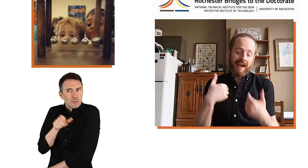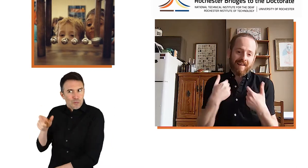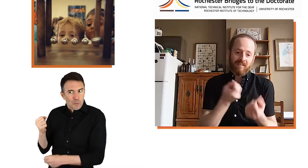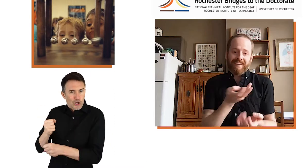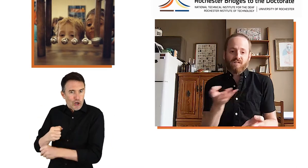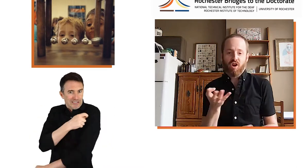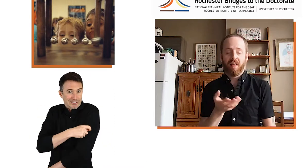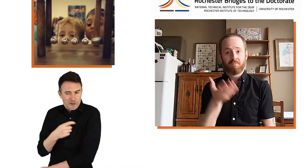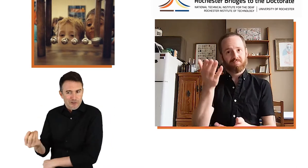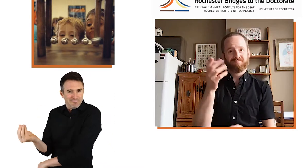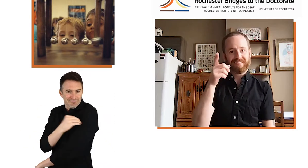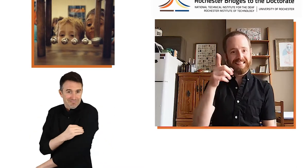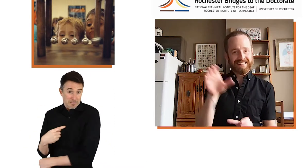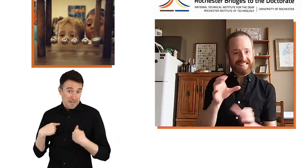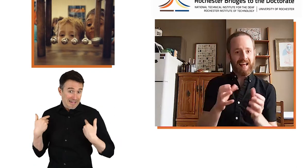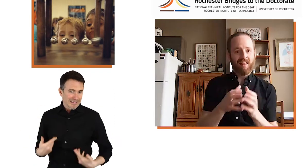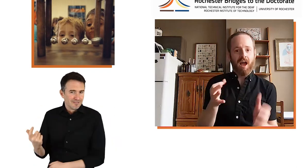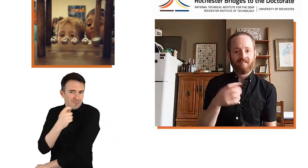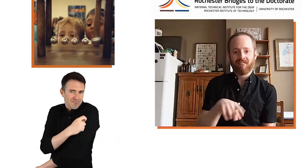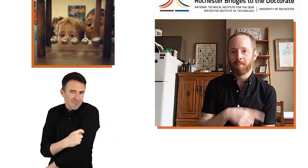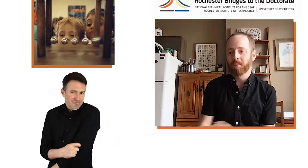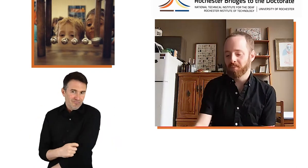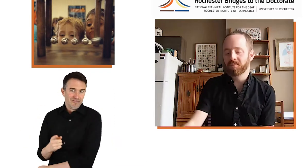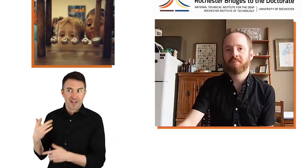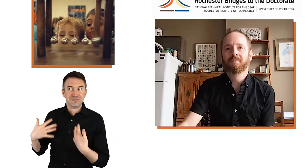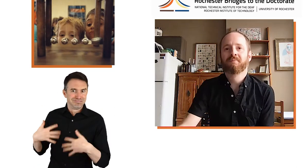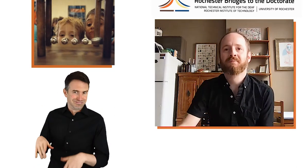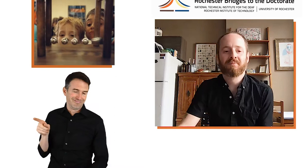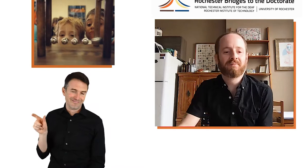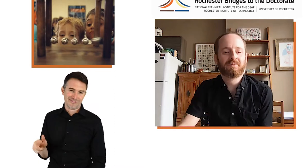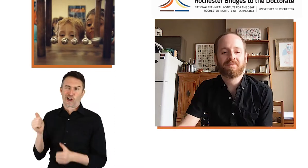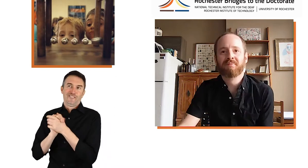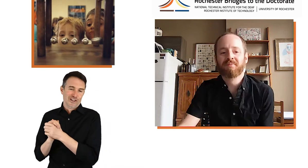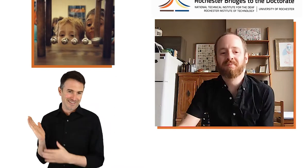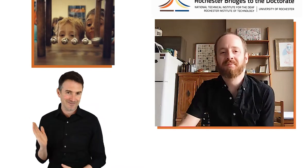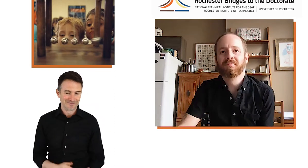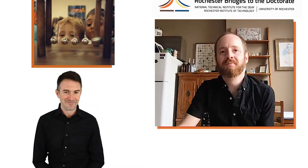work. I have several tattoos. And he's done many of them.